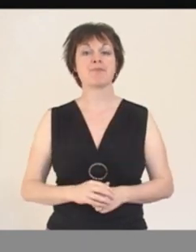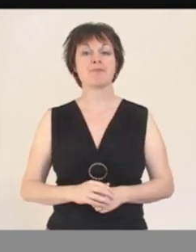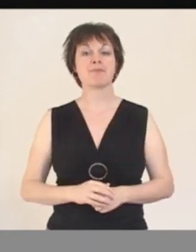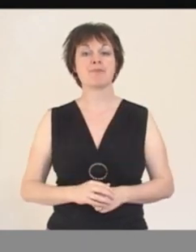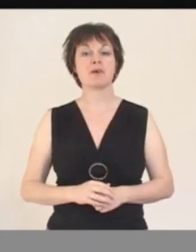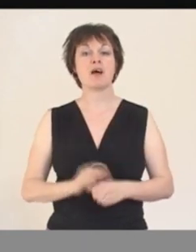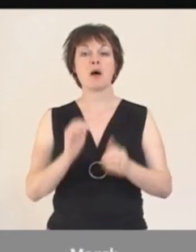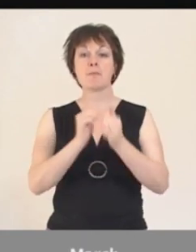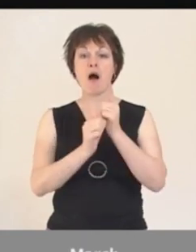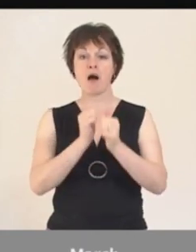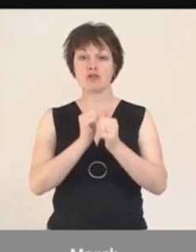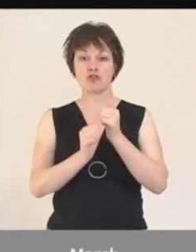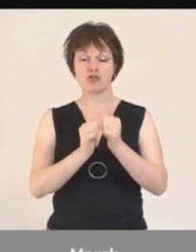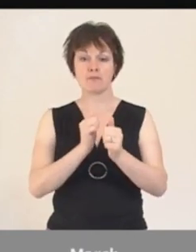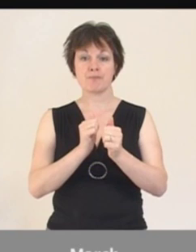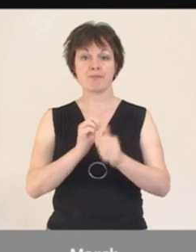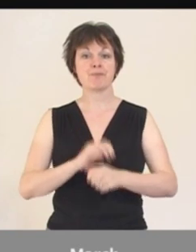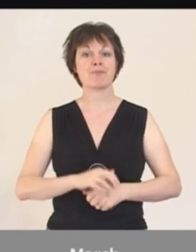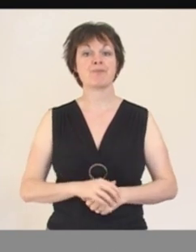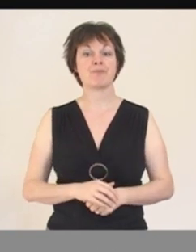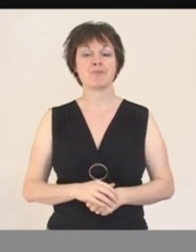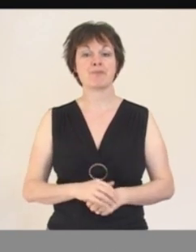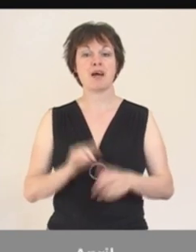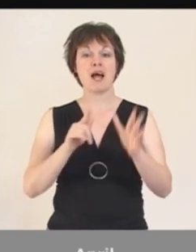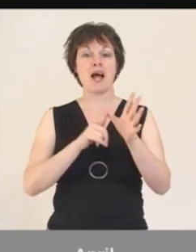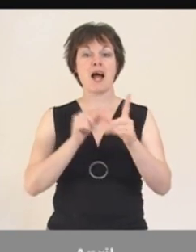March April